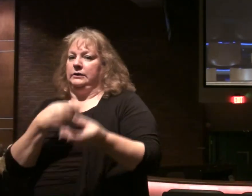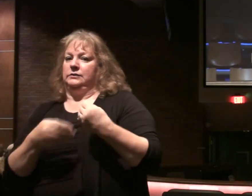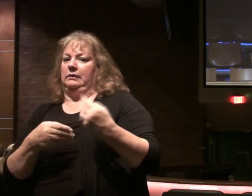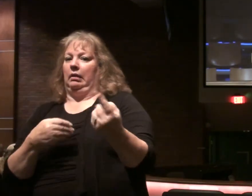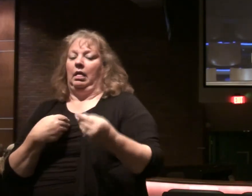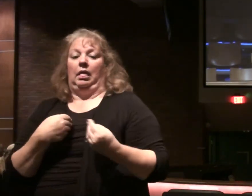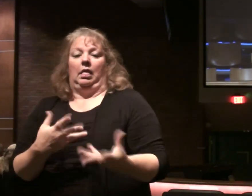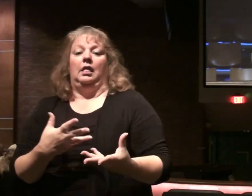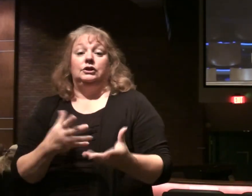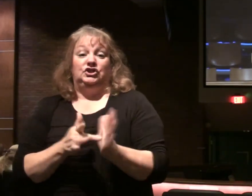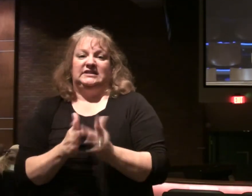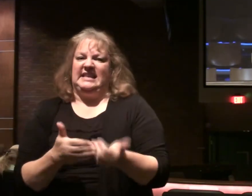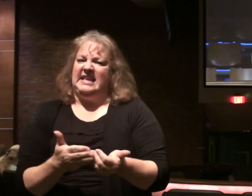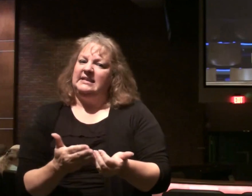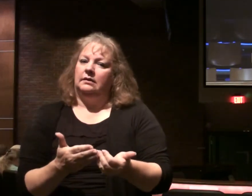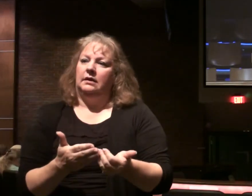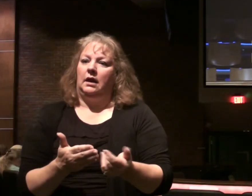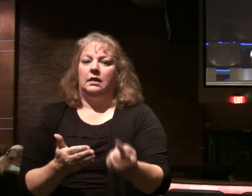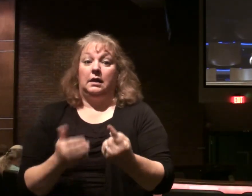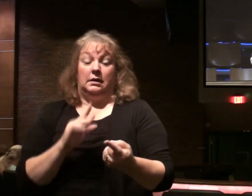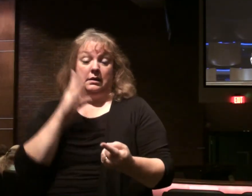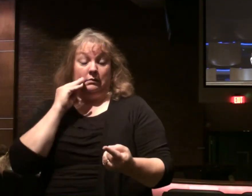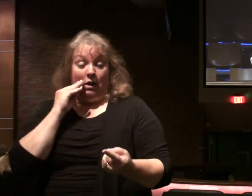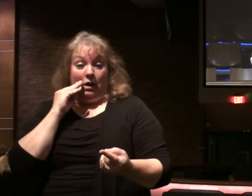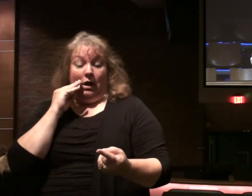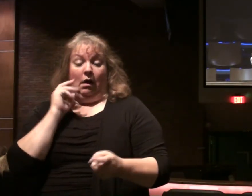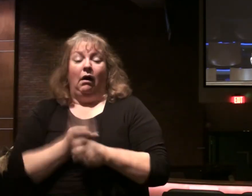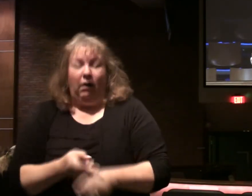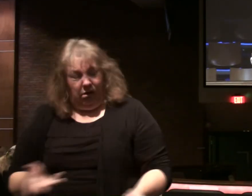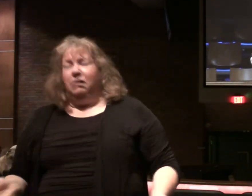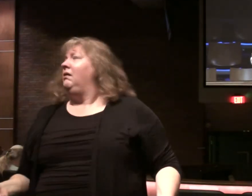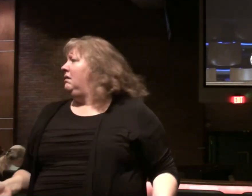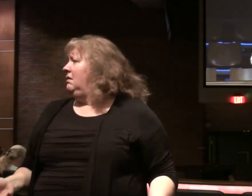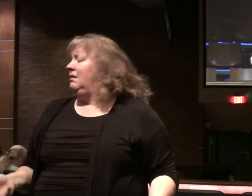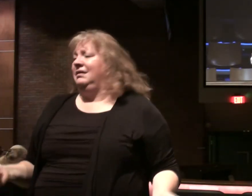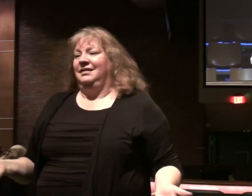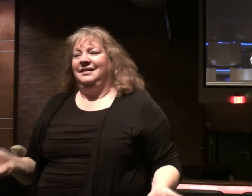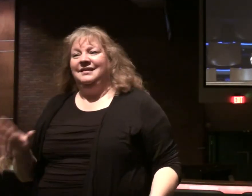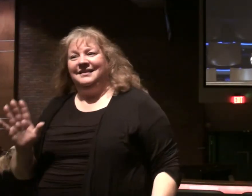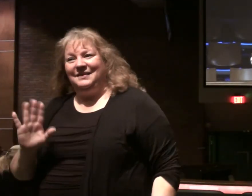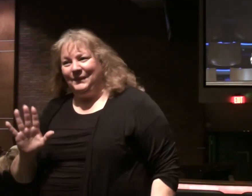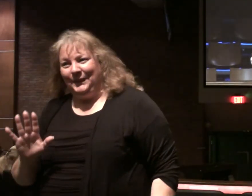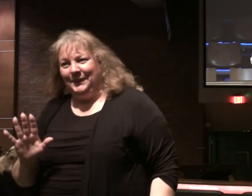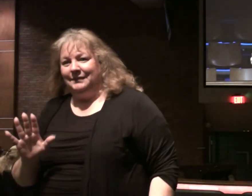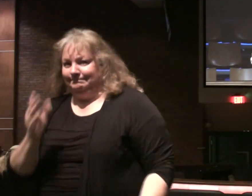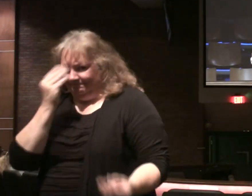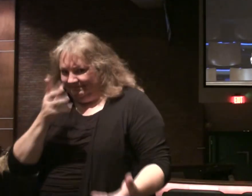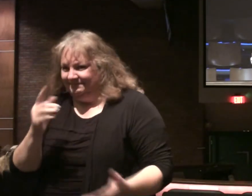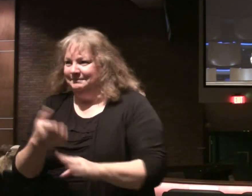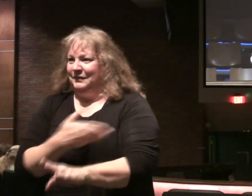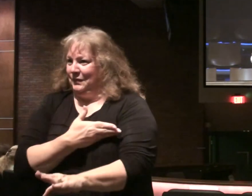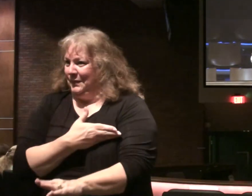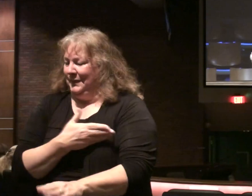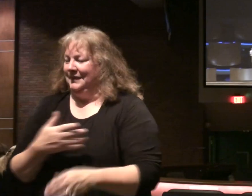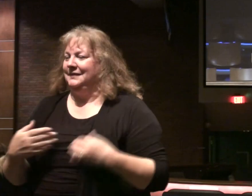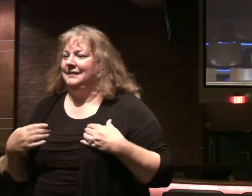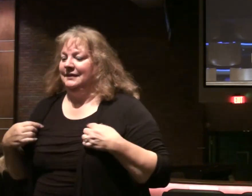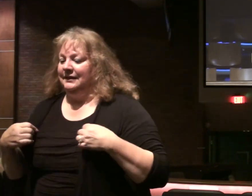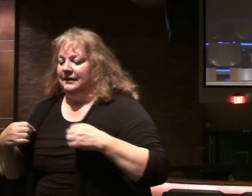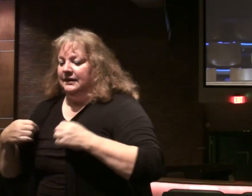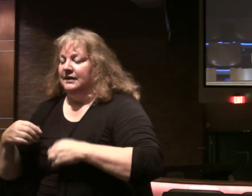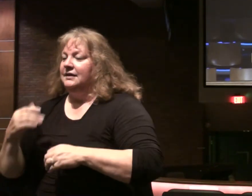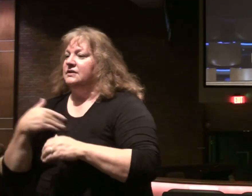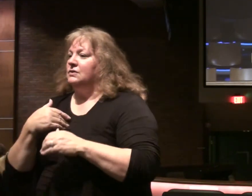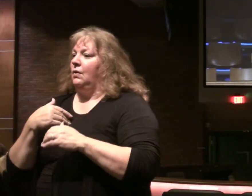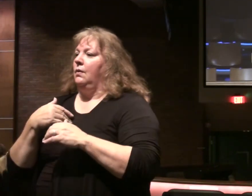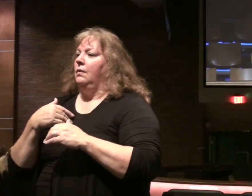When we present Jesus Christ as he is. He gives you two very very simple illustrations. In verse 28 to 32. Illustration of building.